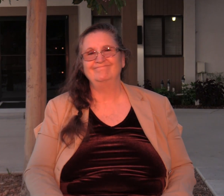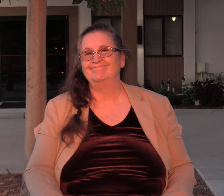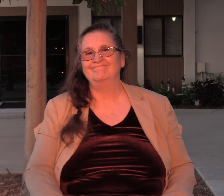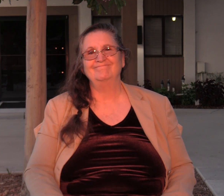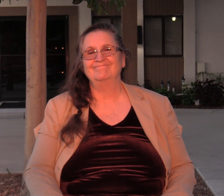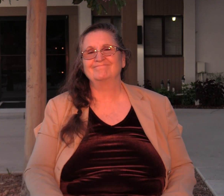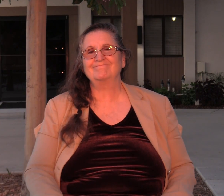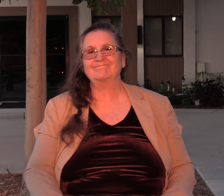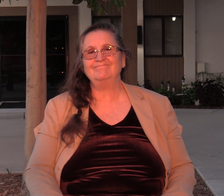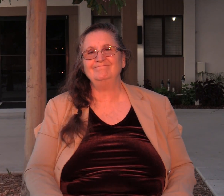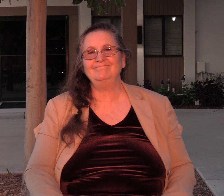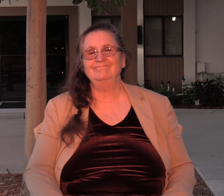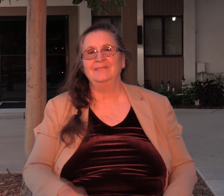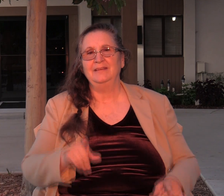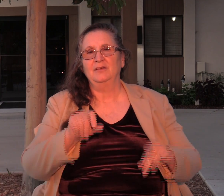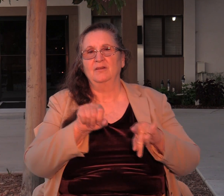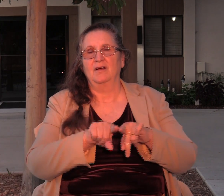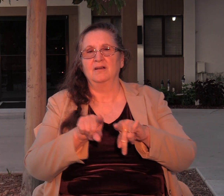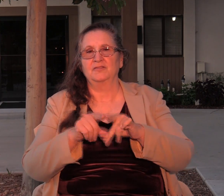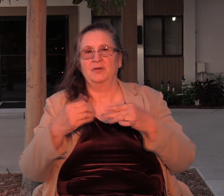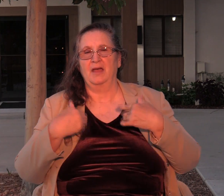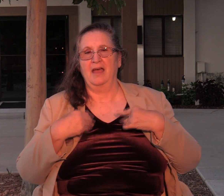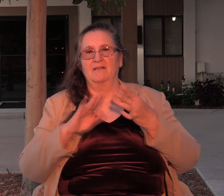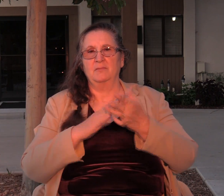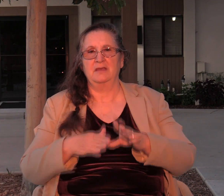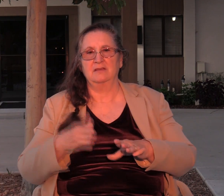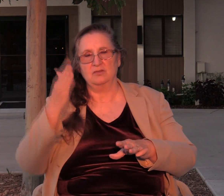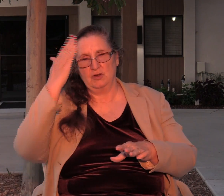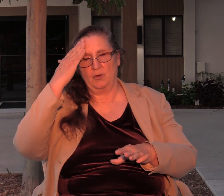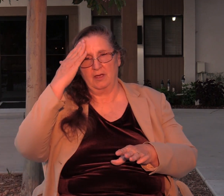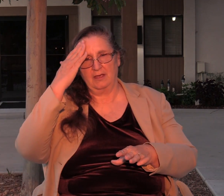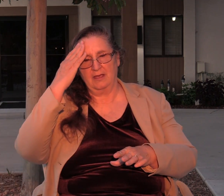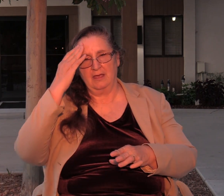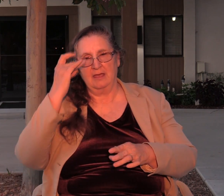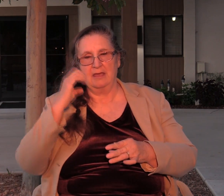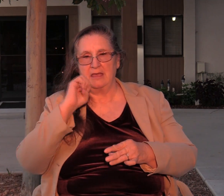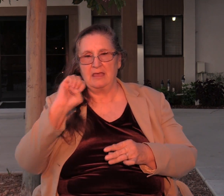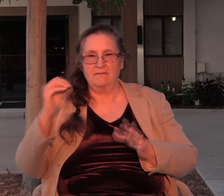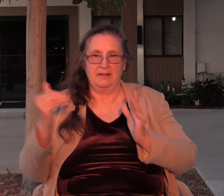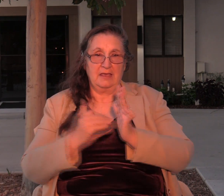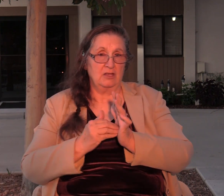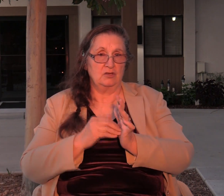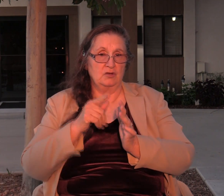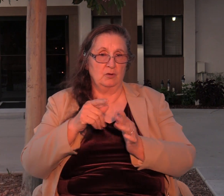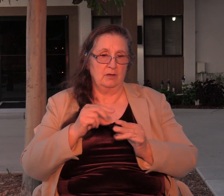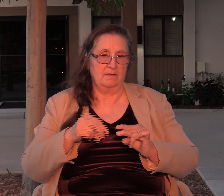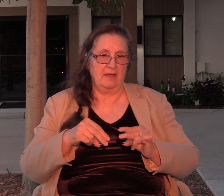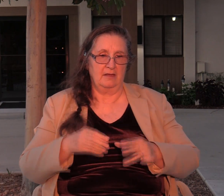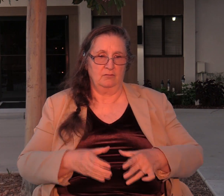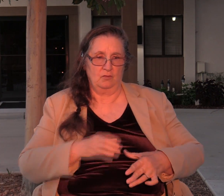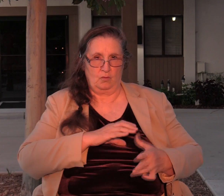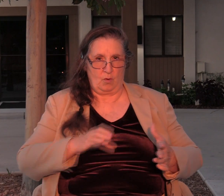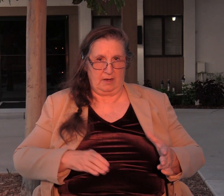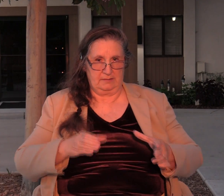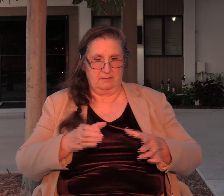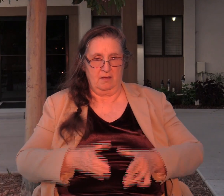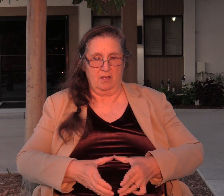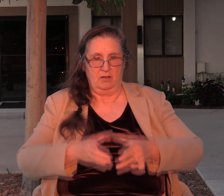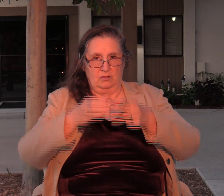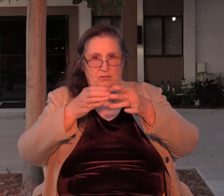and you can also have peace knowing that any evil that comes against you in that strong tower that is Christ will have its head crushed